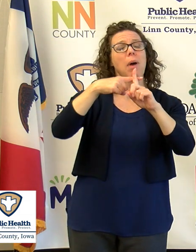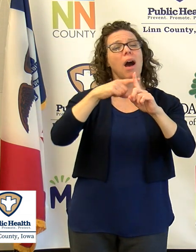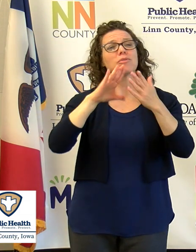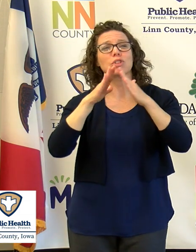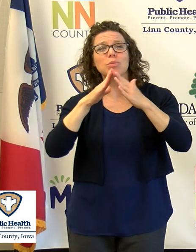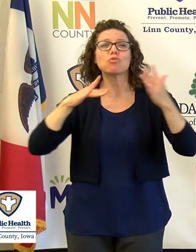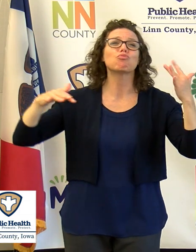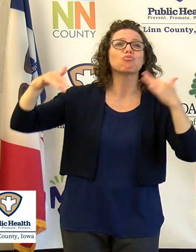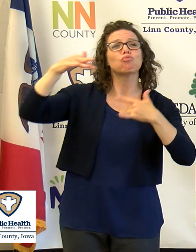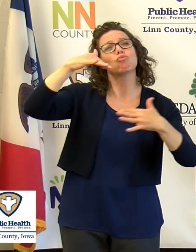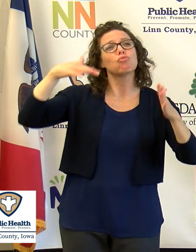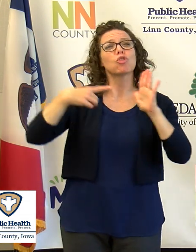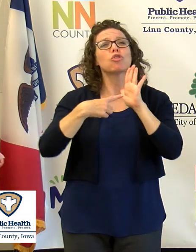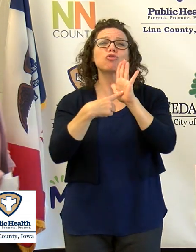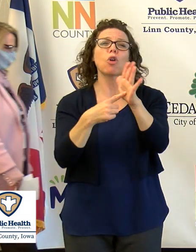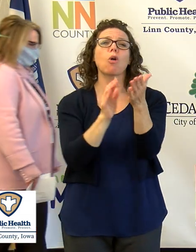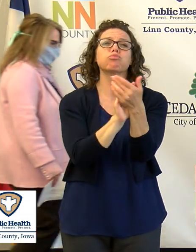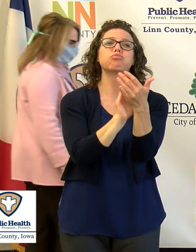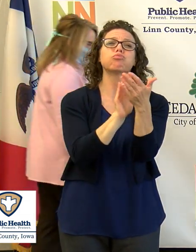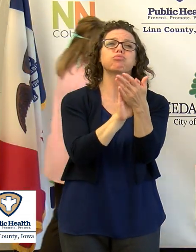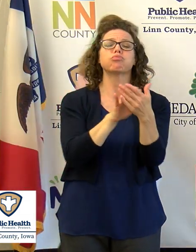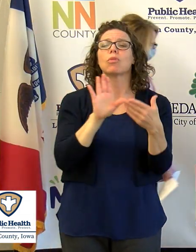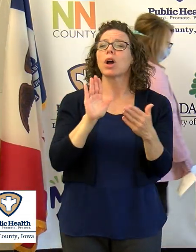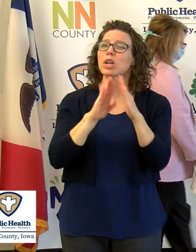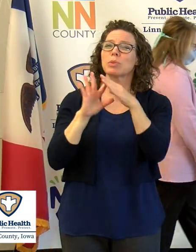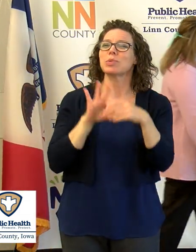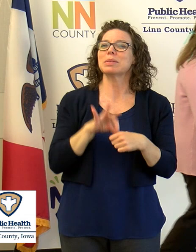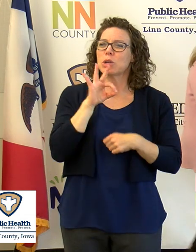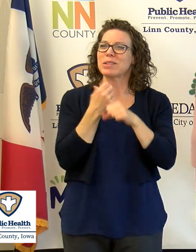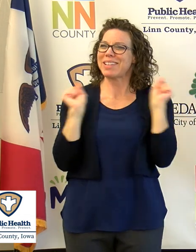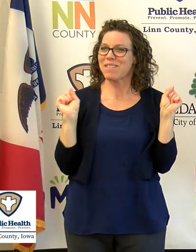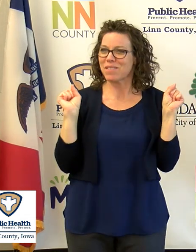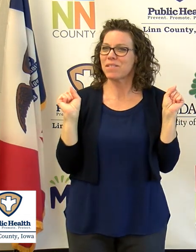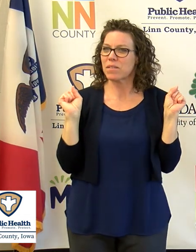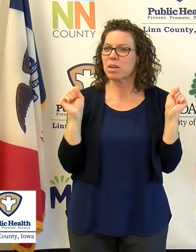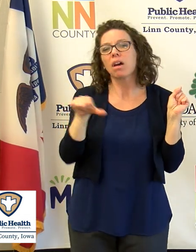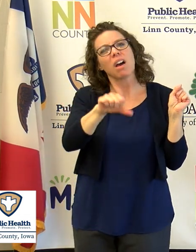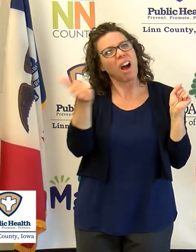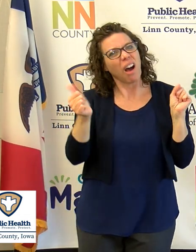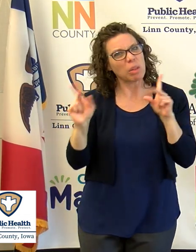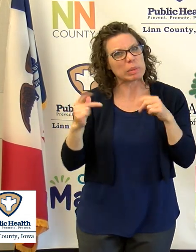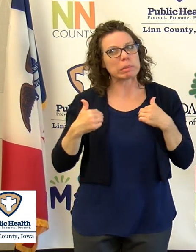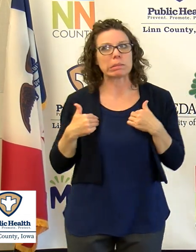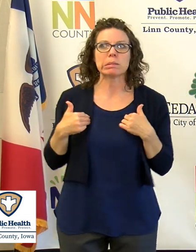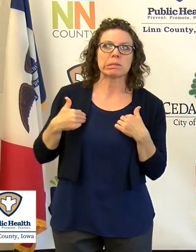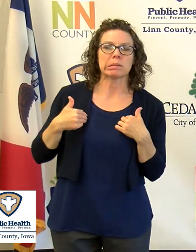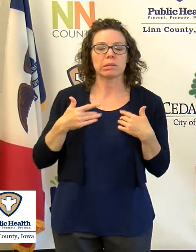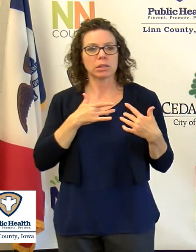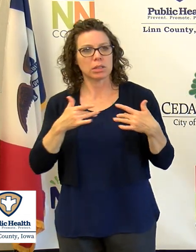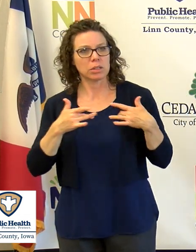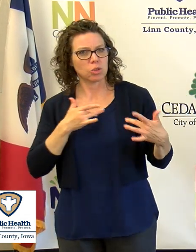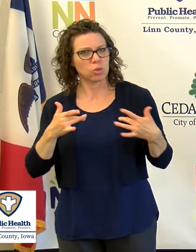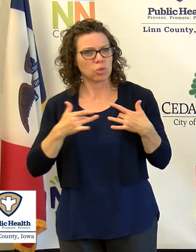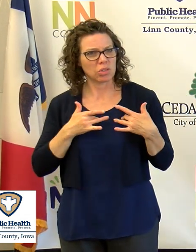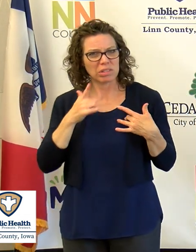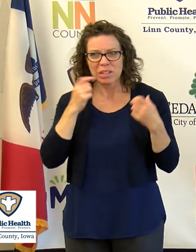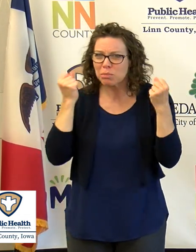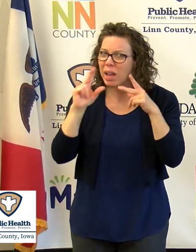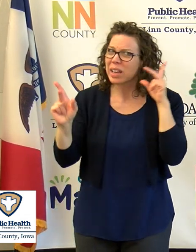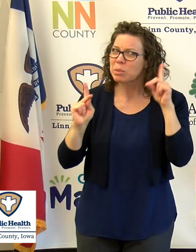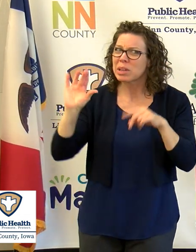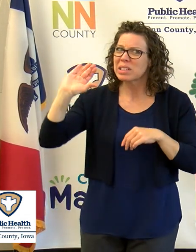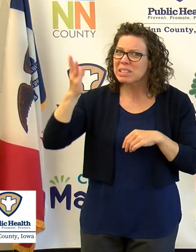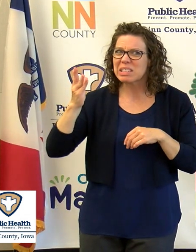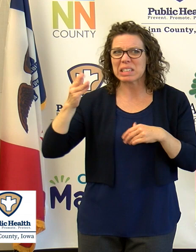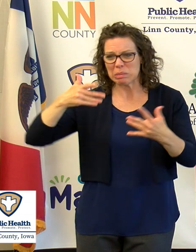together and show kind of that community spirit in a safe way. And we have a lot of folks who are also concerned saying that there were a lot of people